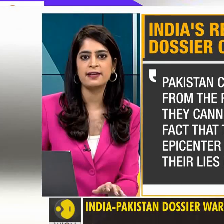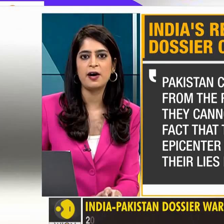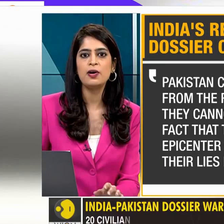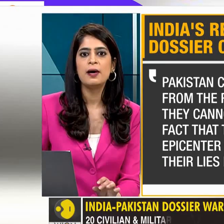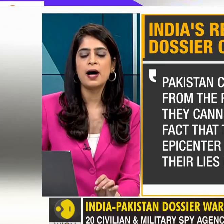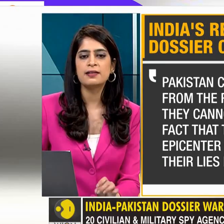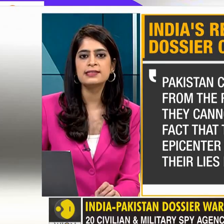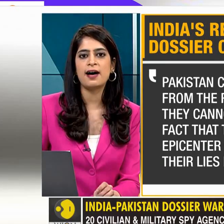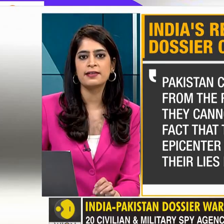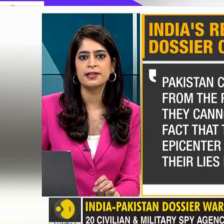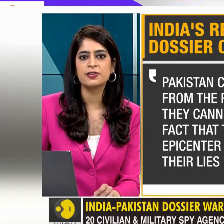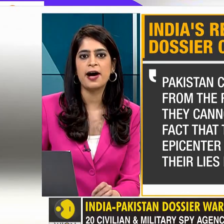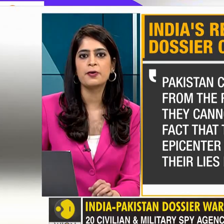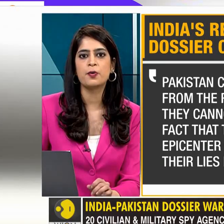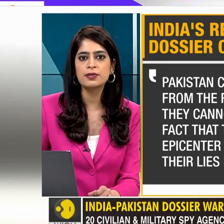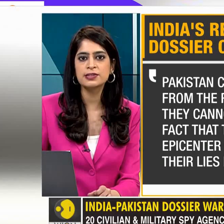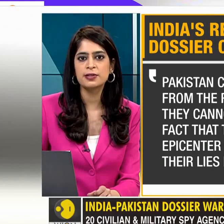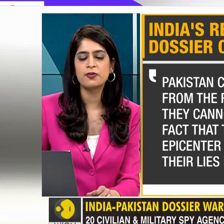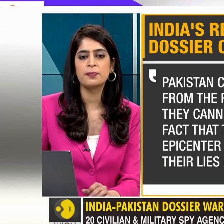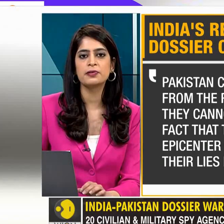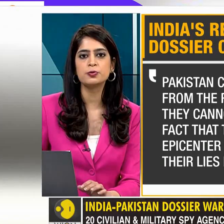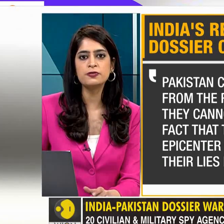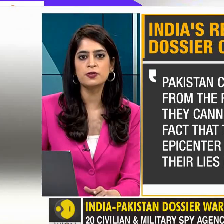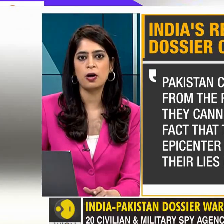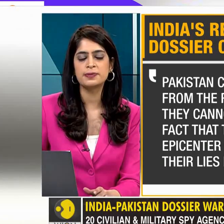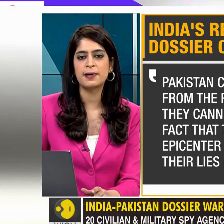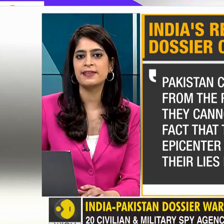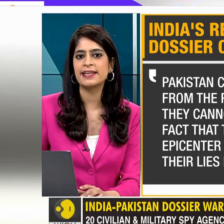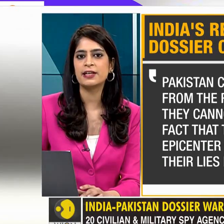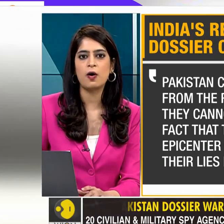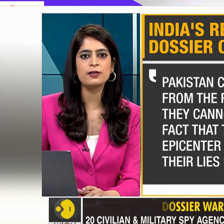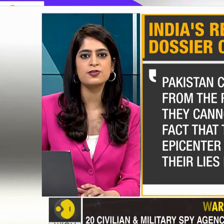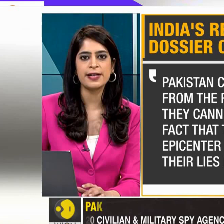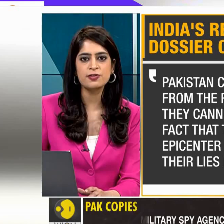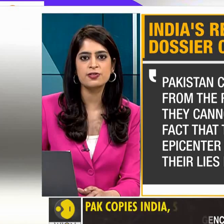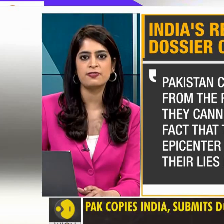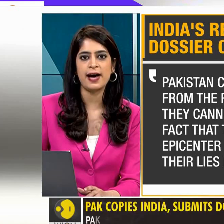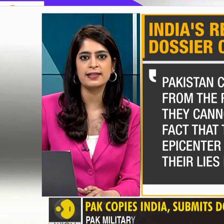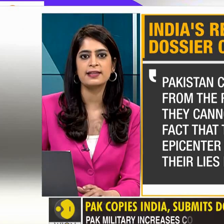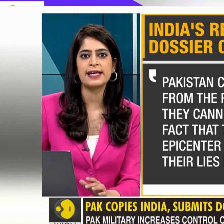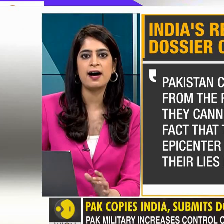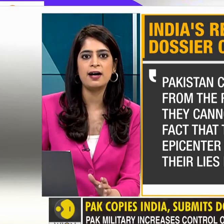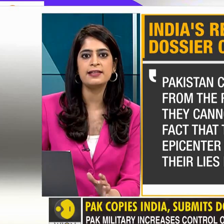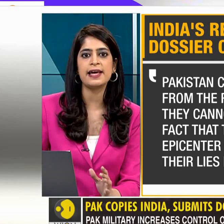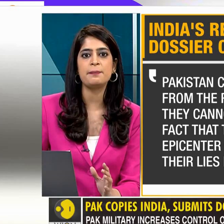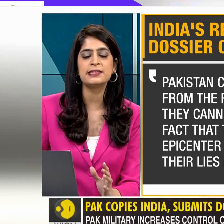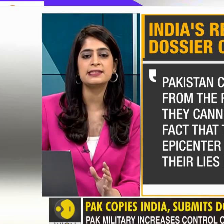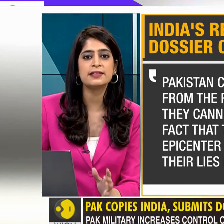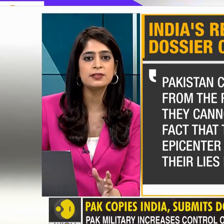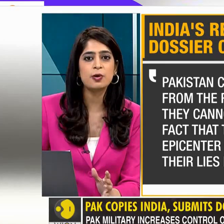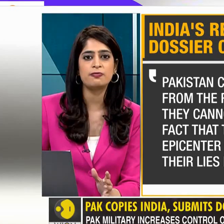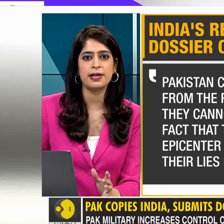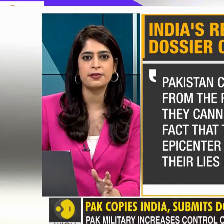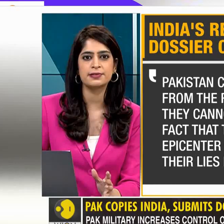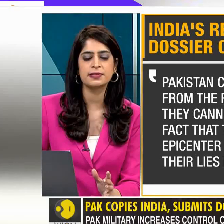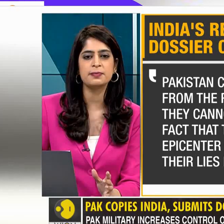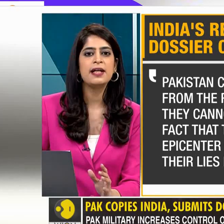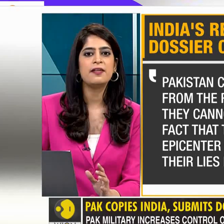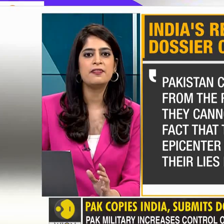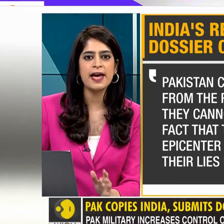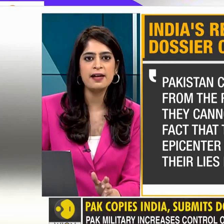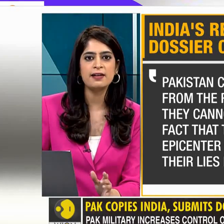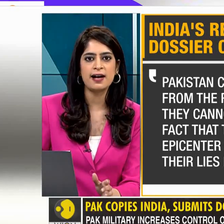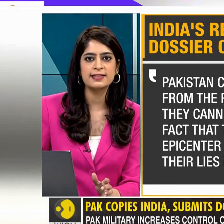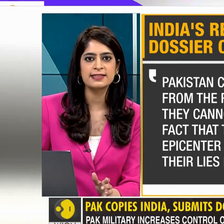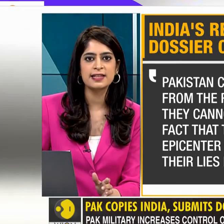quoting again now. Pakistan can cry hoarse from the rooftops, but they cannot change the fact that they are the epicenter of terrorism.